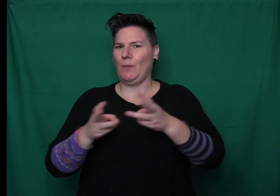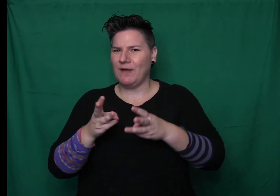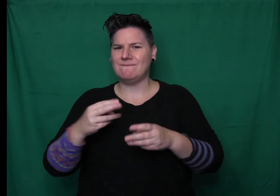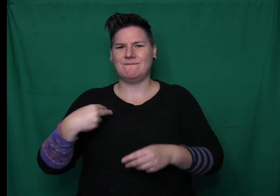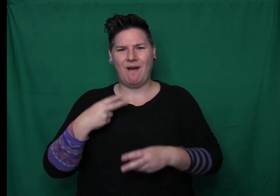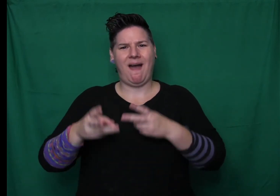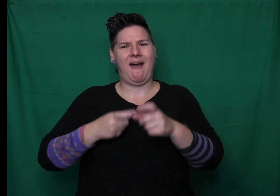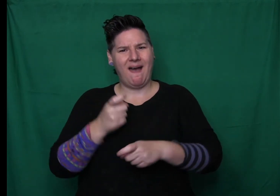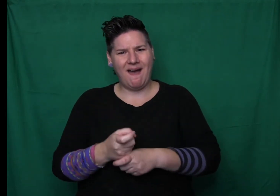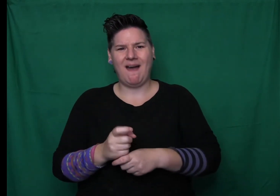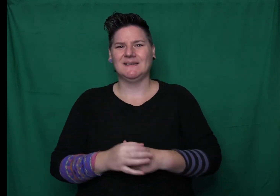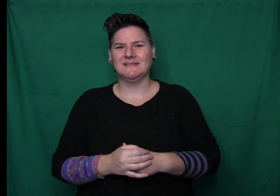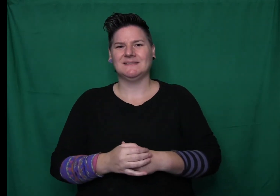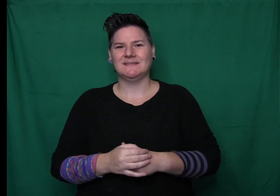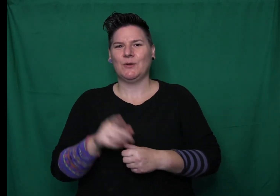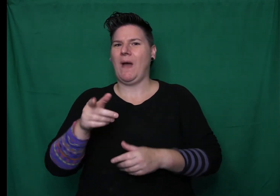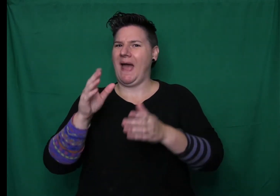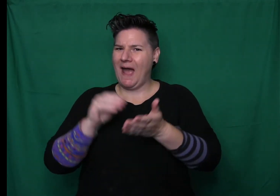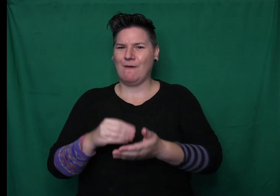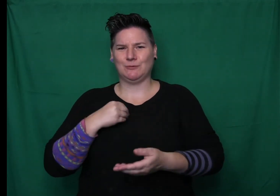The big witch was sitting on her bed, frowning.